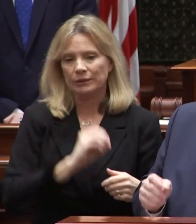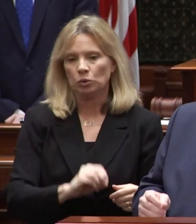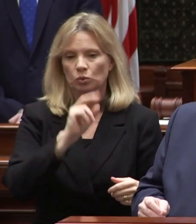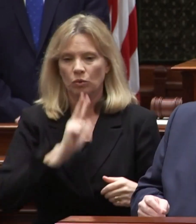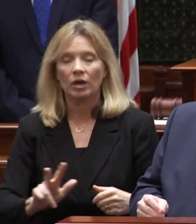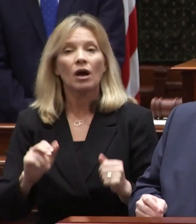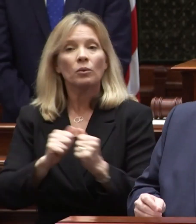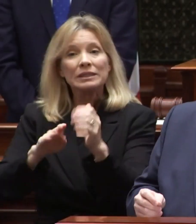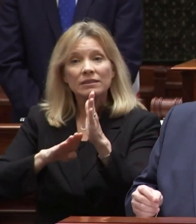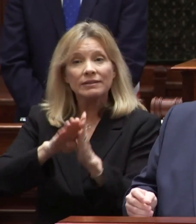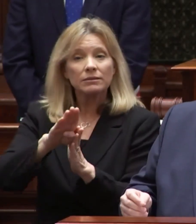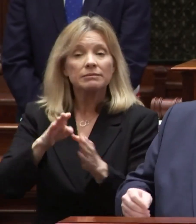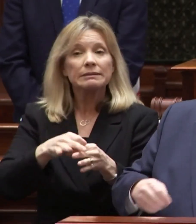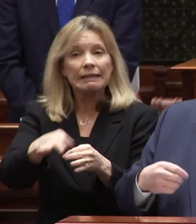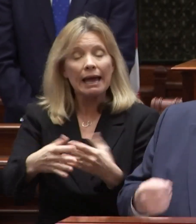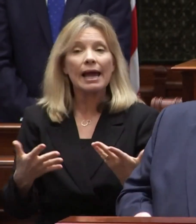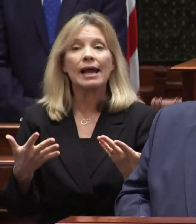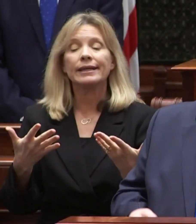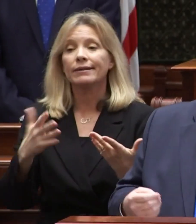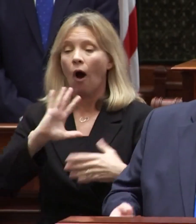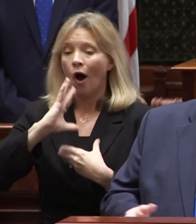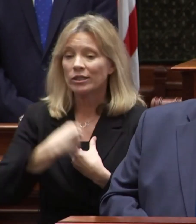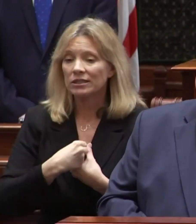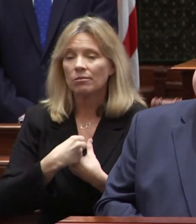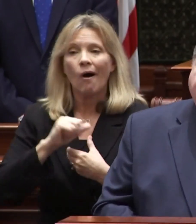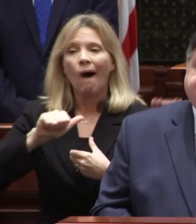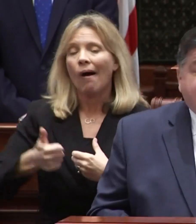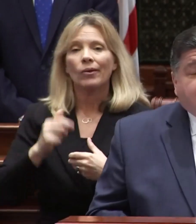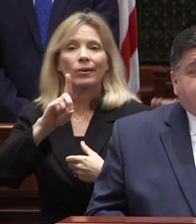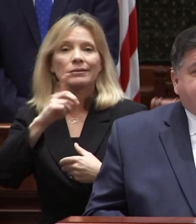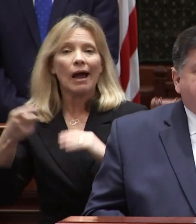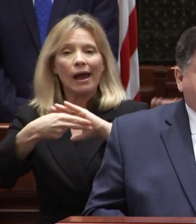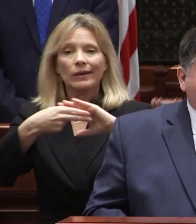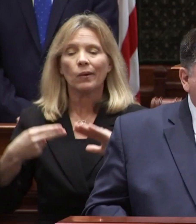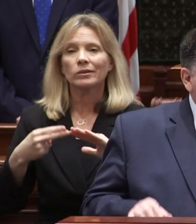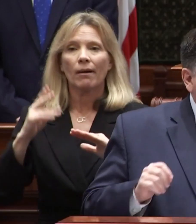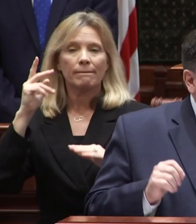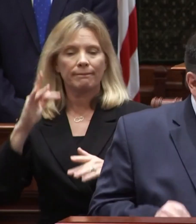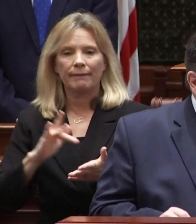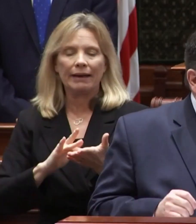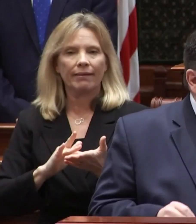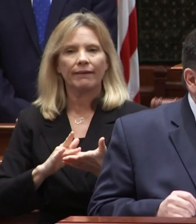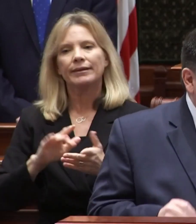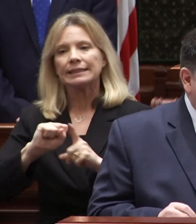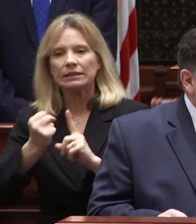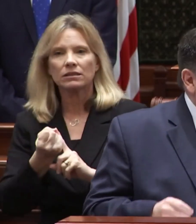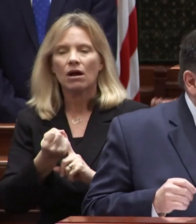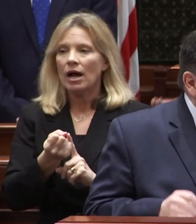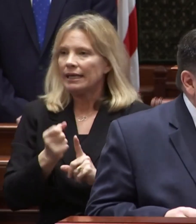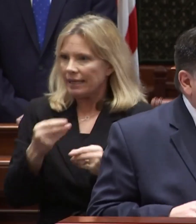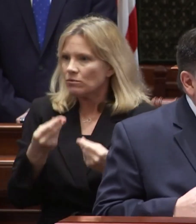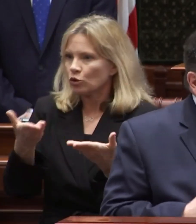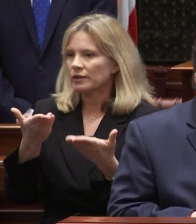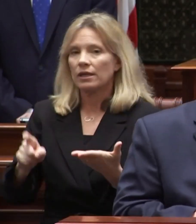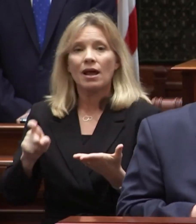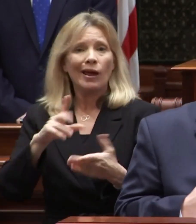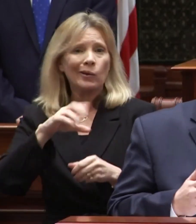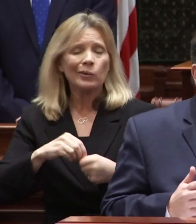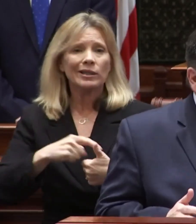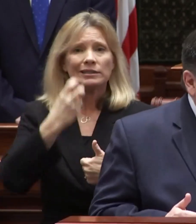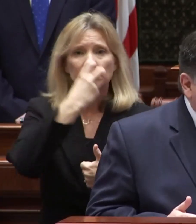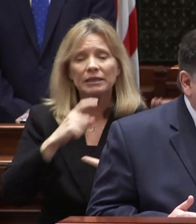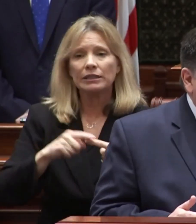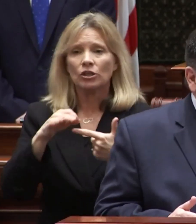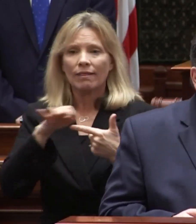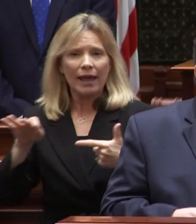three with developmental mental delays autism or other diagnosed medical conditions the services they need including for speech